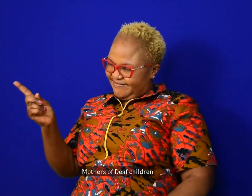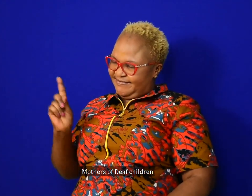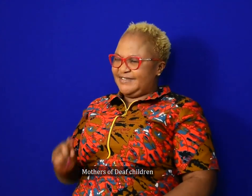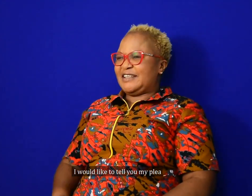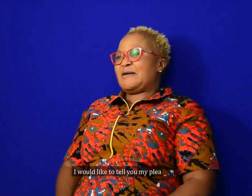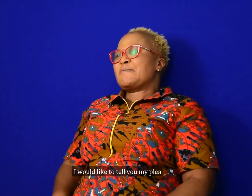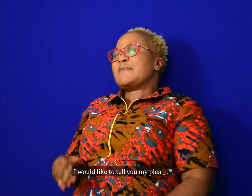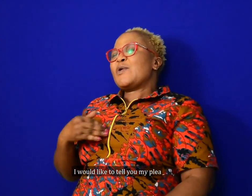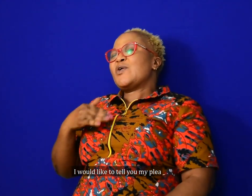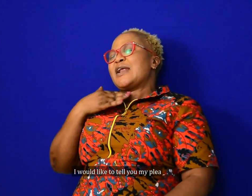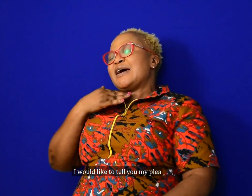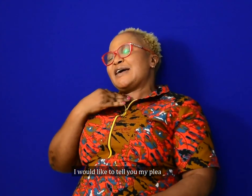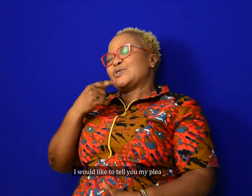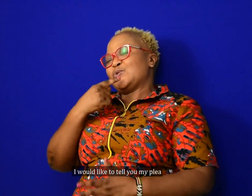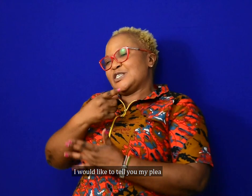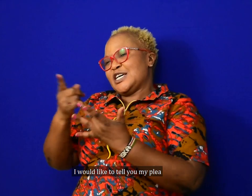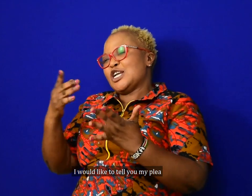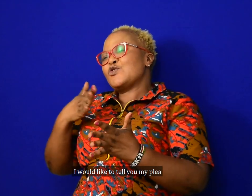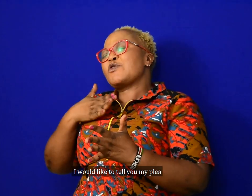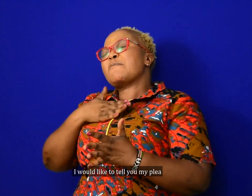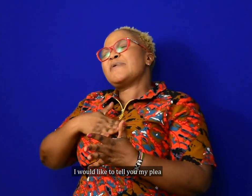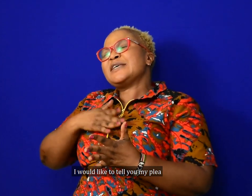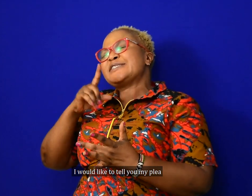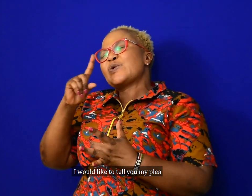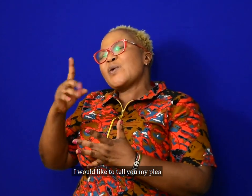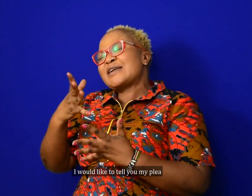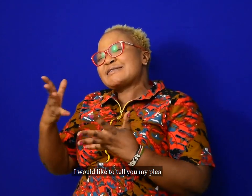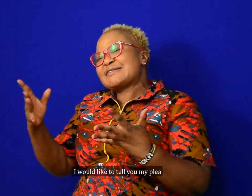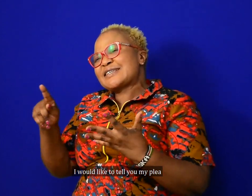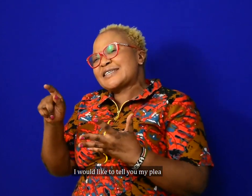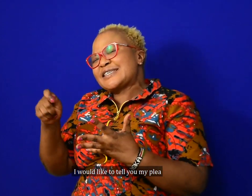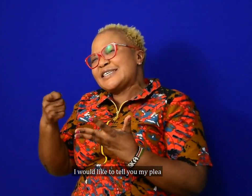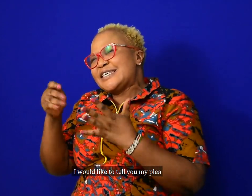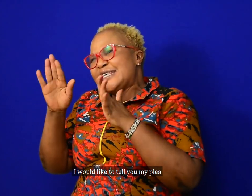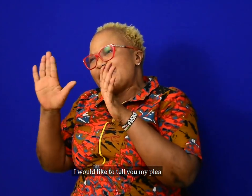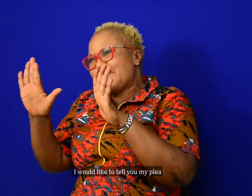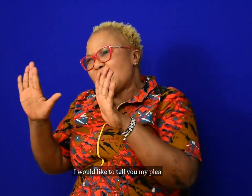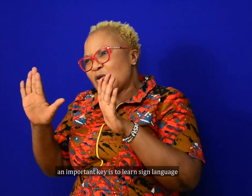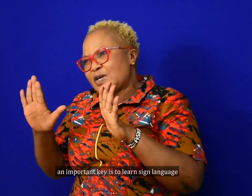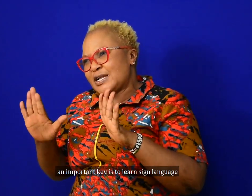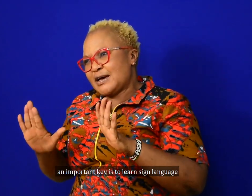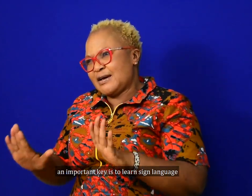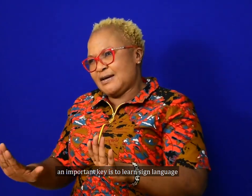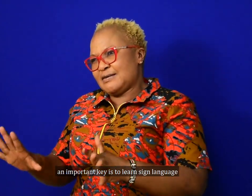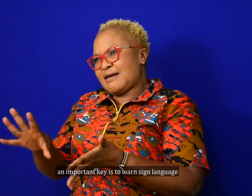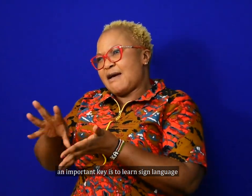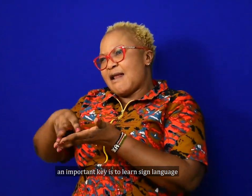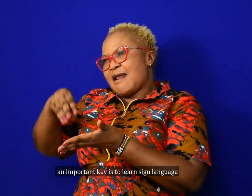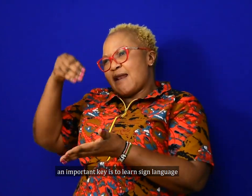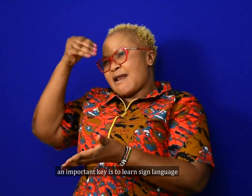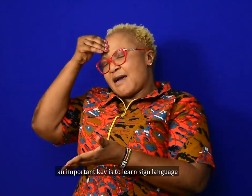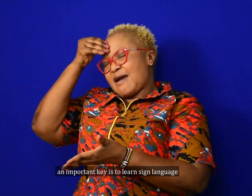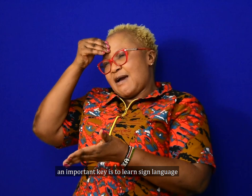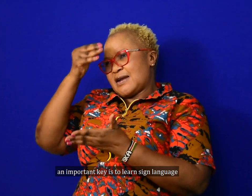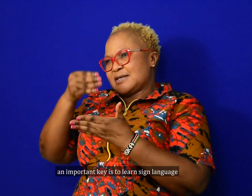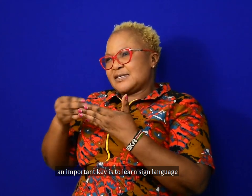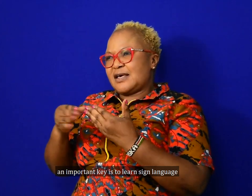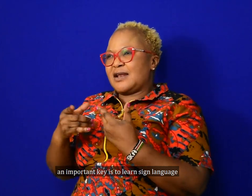I would like to tell you. This is my clue. An important key thing is for you to